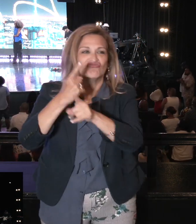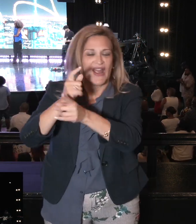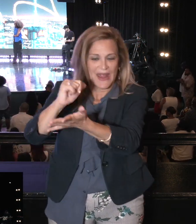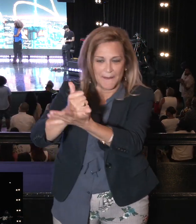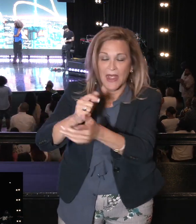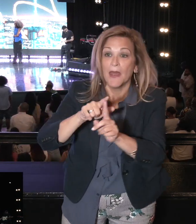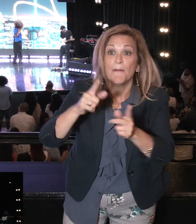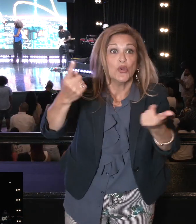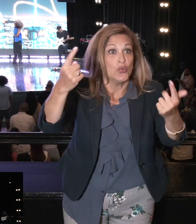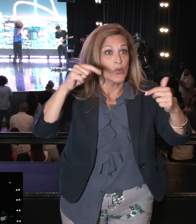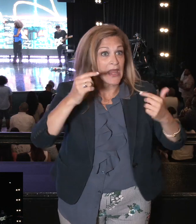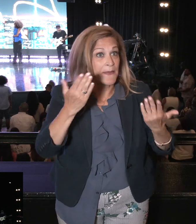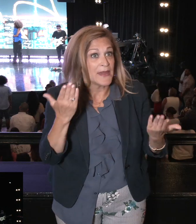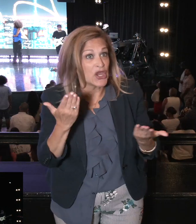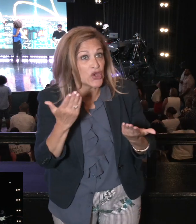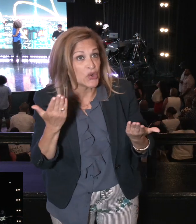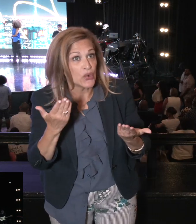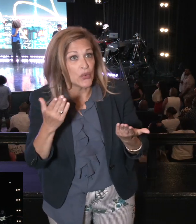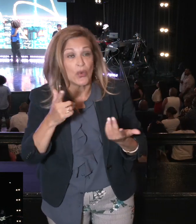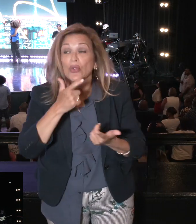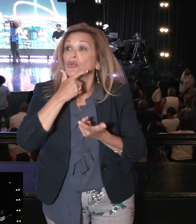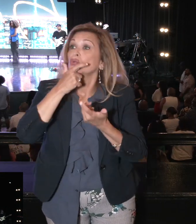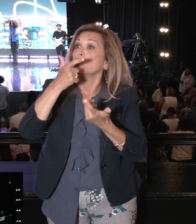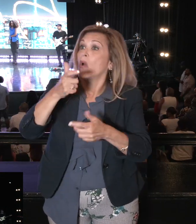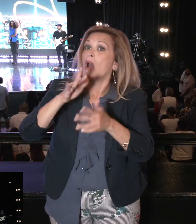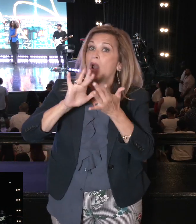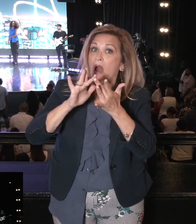But you came here today. Oh you. You're watching online.